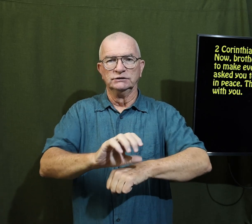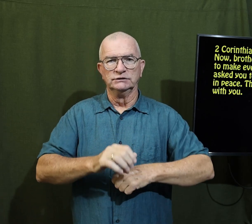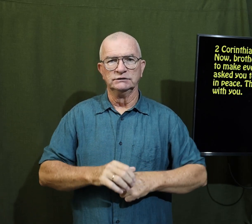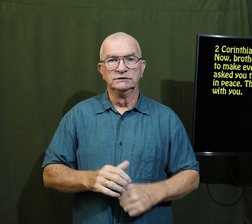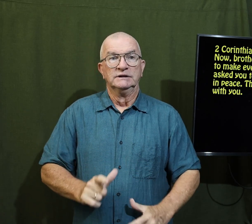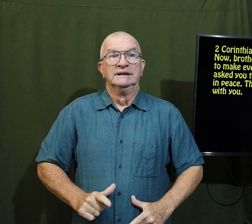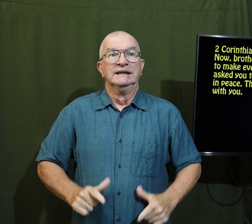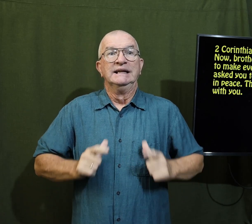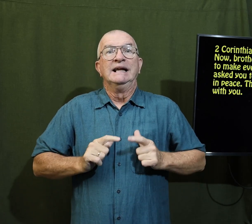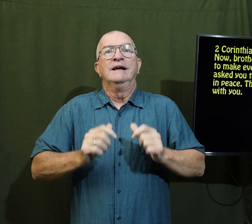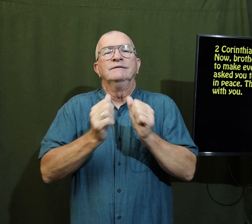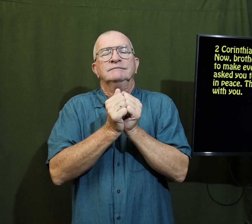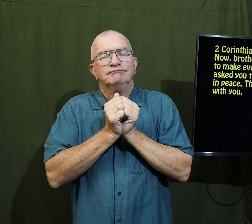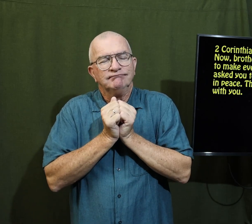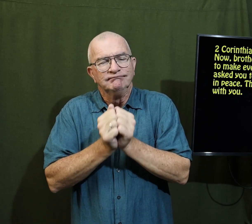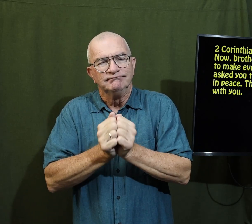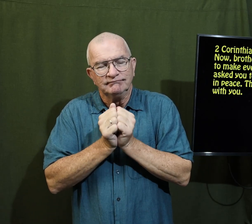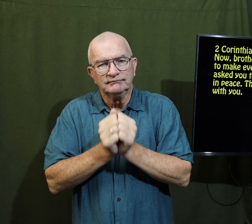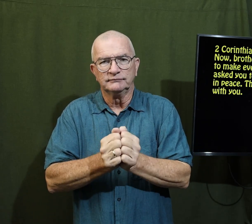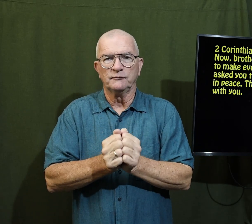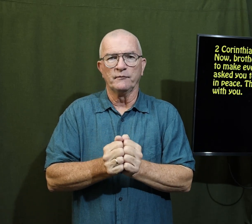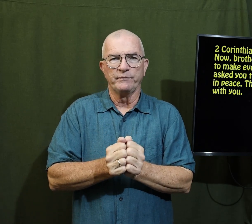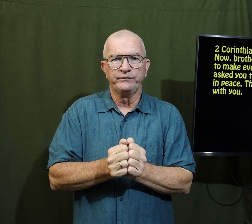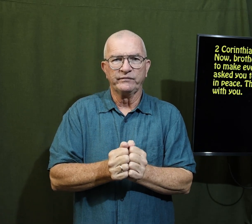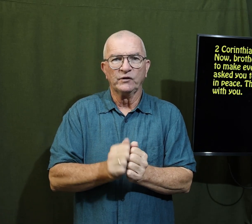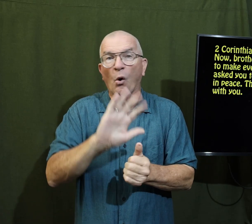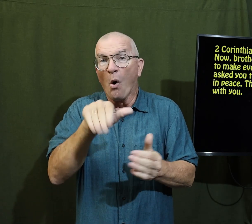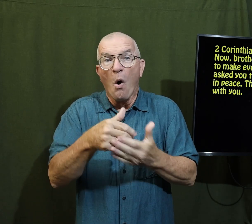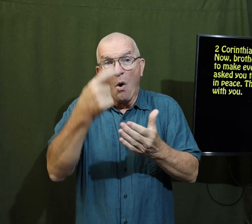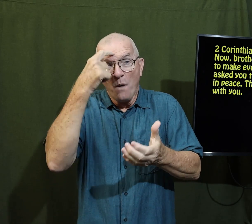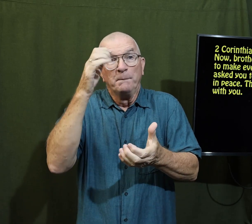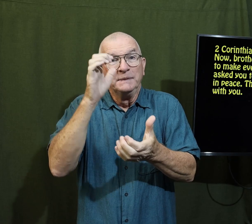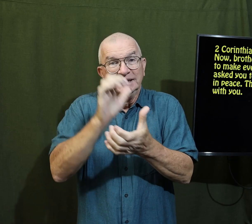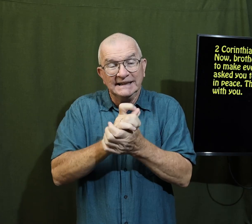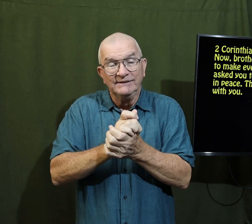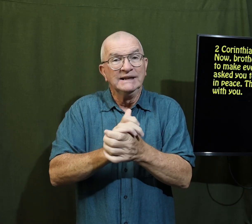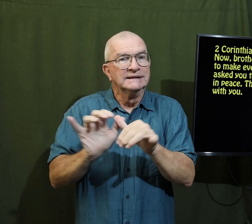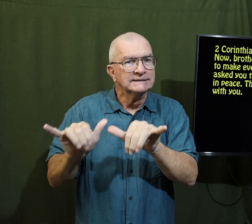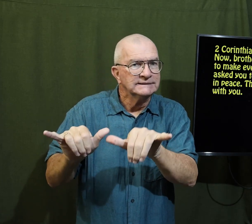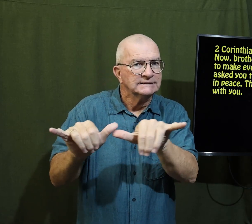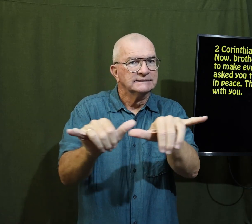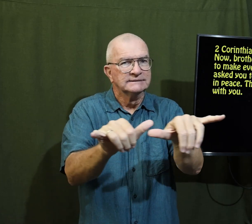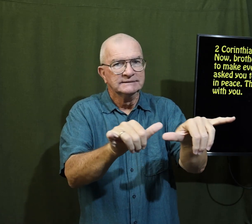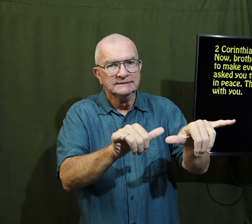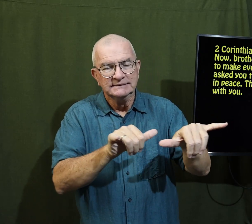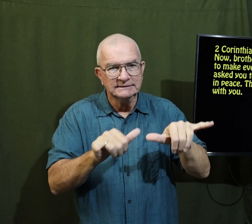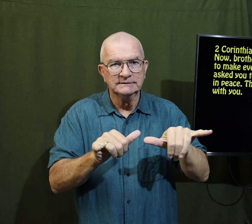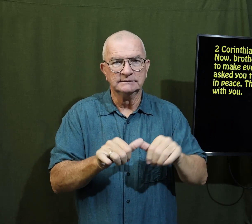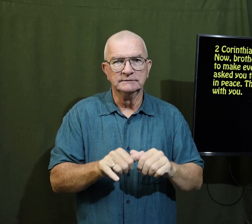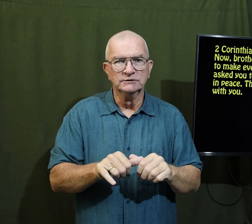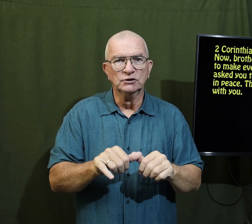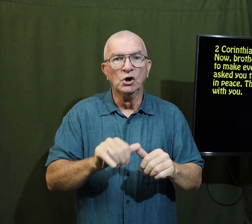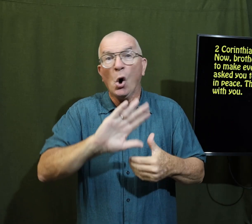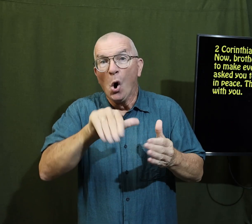church to live together all believers being the same